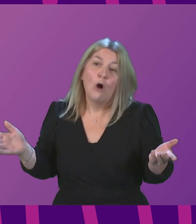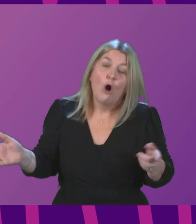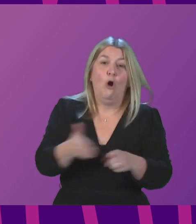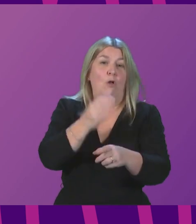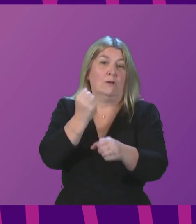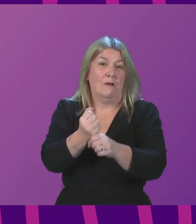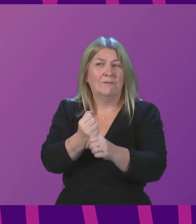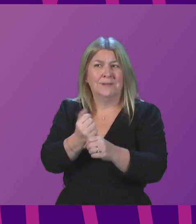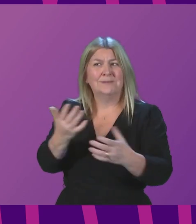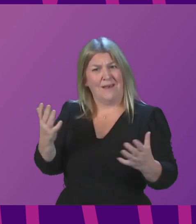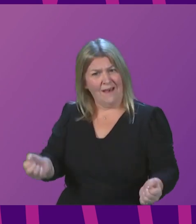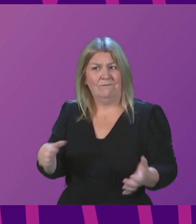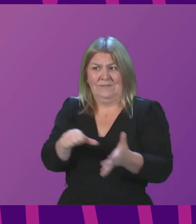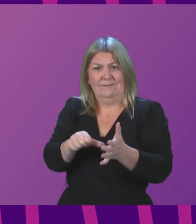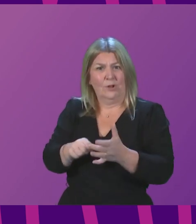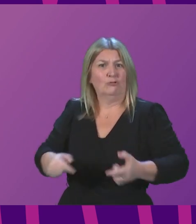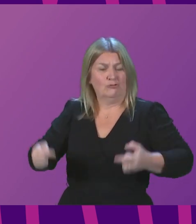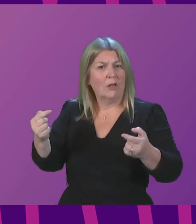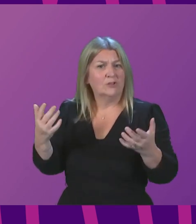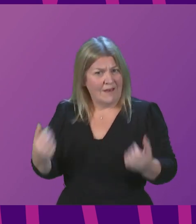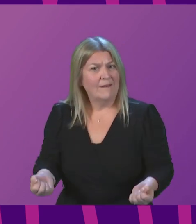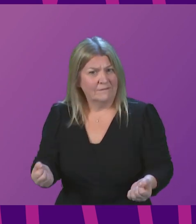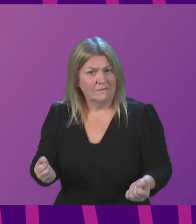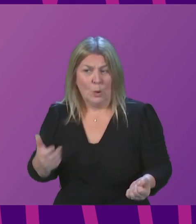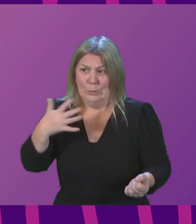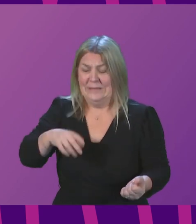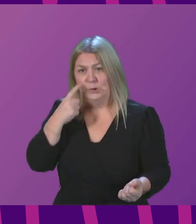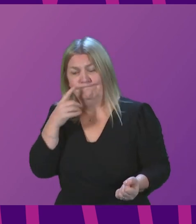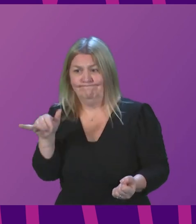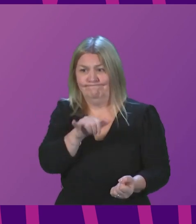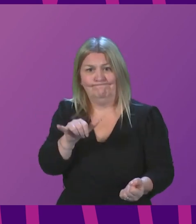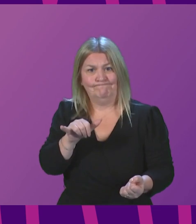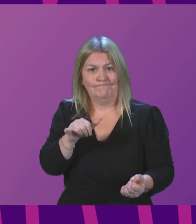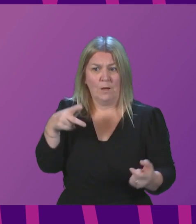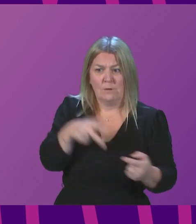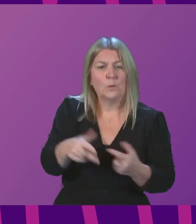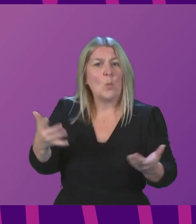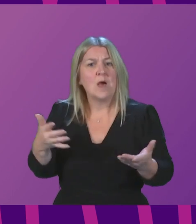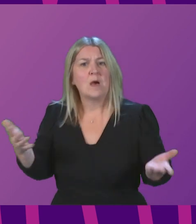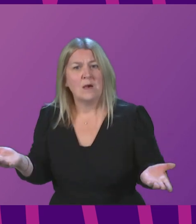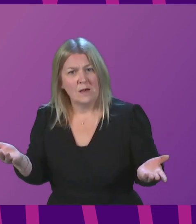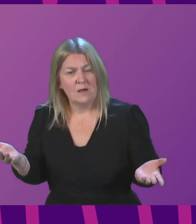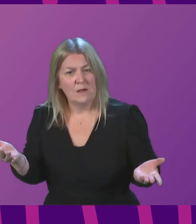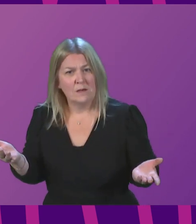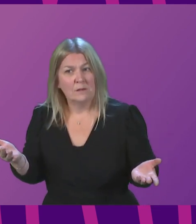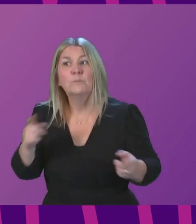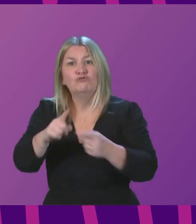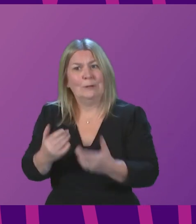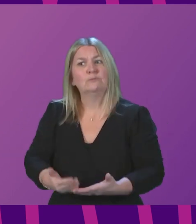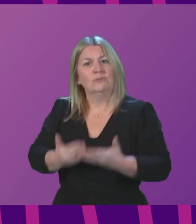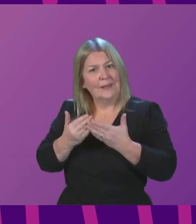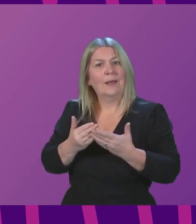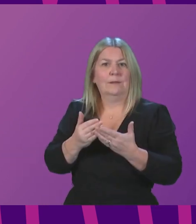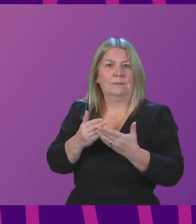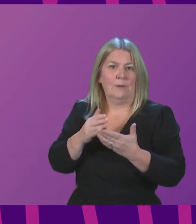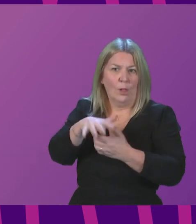face difficult issues here. We have to make choices, but the choices we make are protecting local government in Scotland,